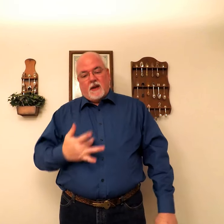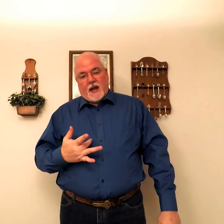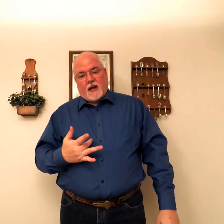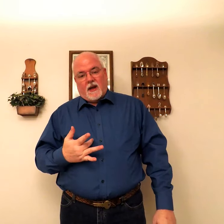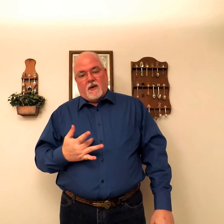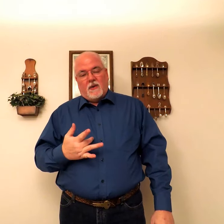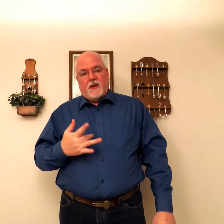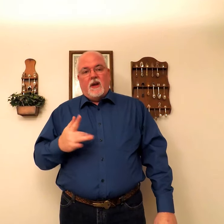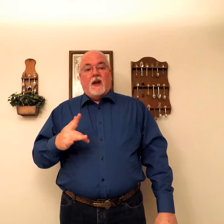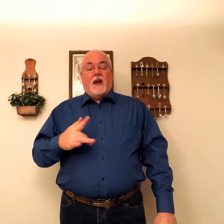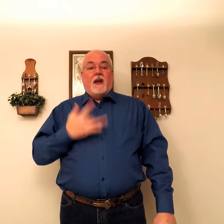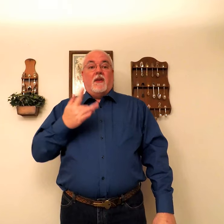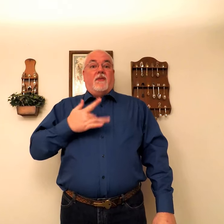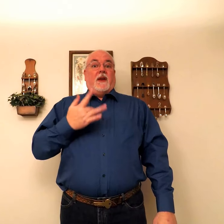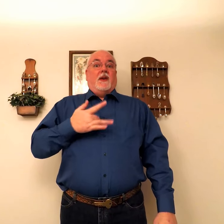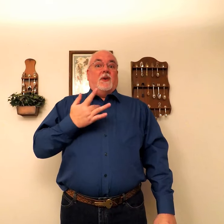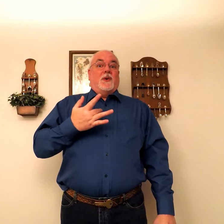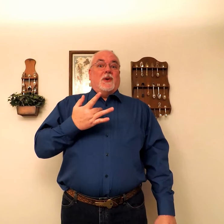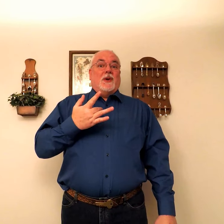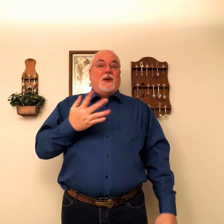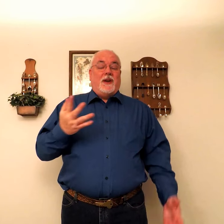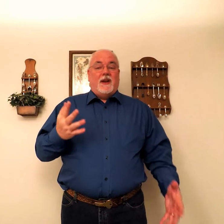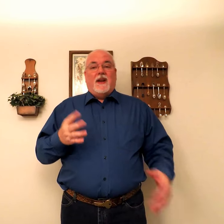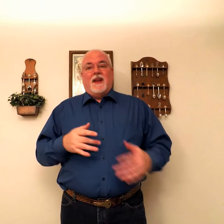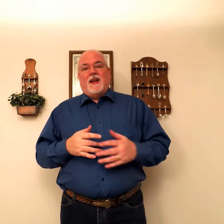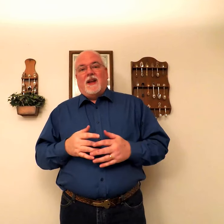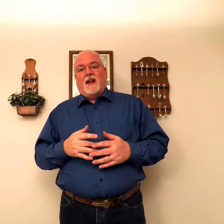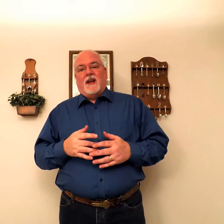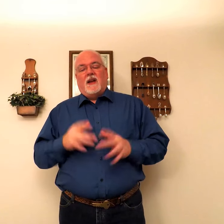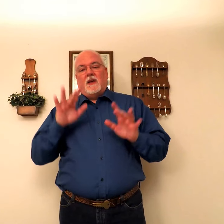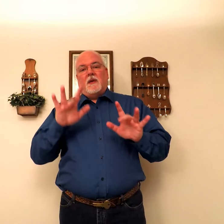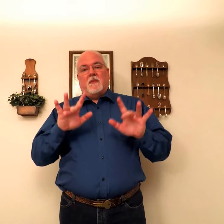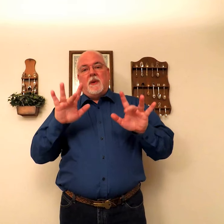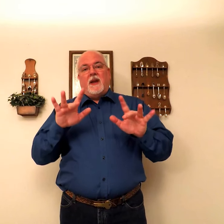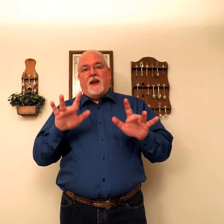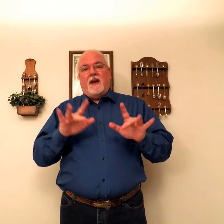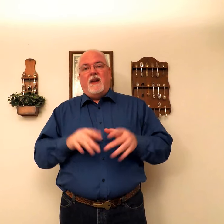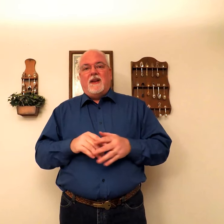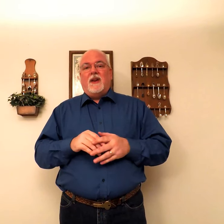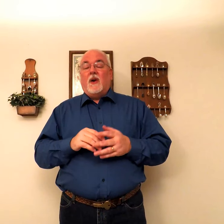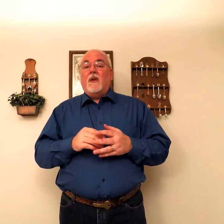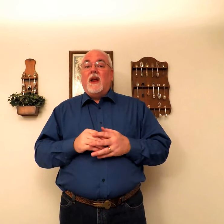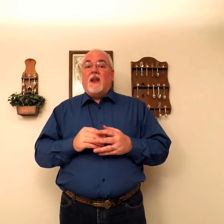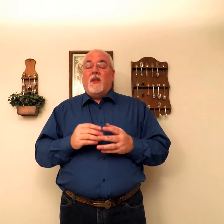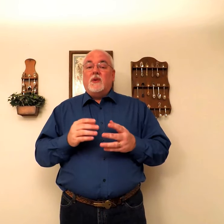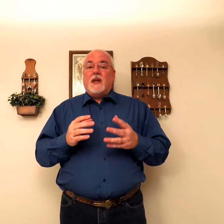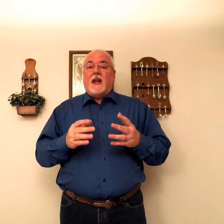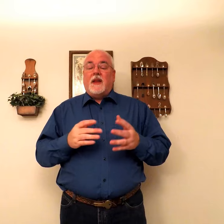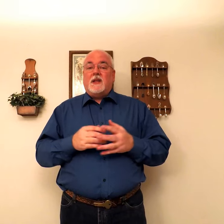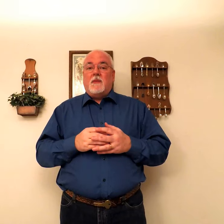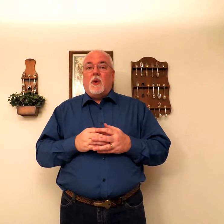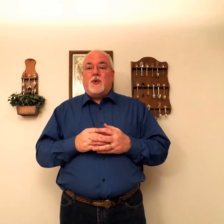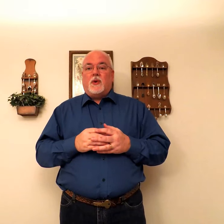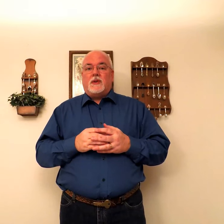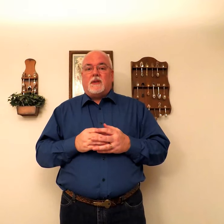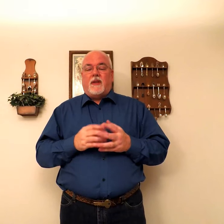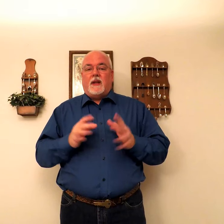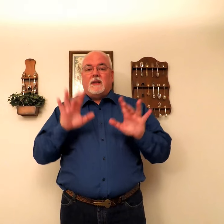Down. Feeling good. Pity. You know. Those kind of things, emotional things,